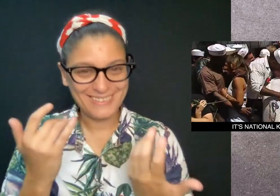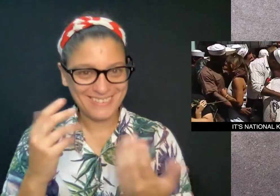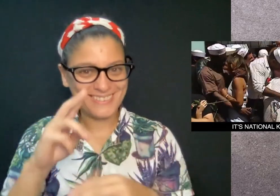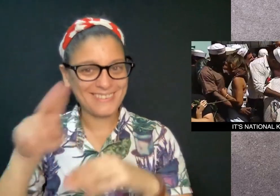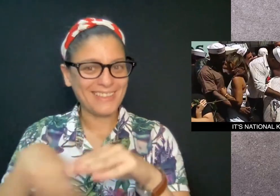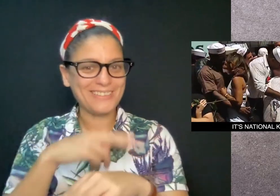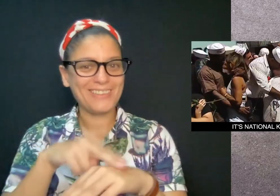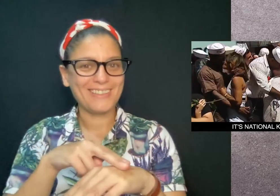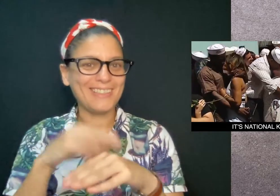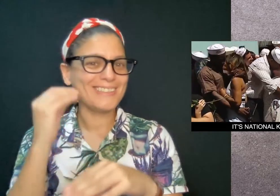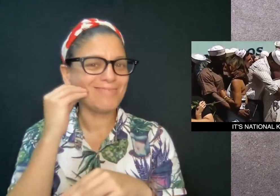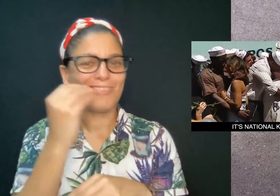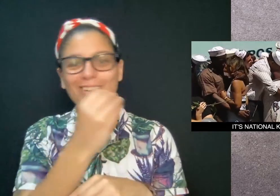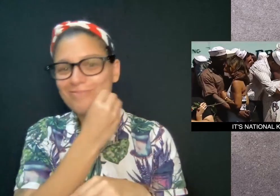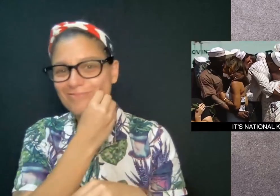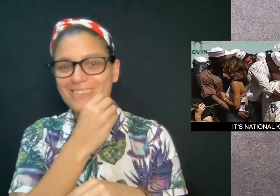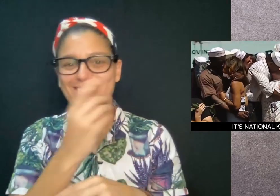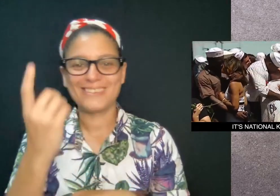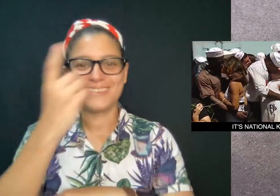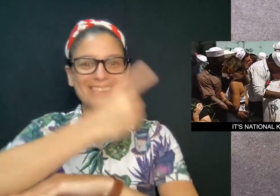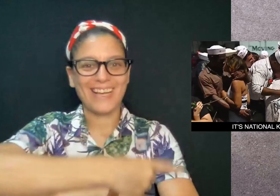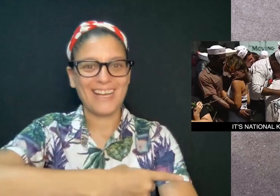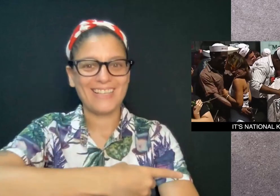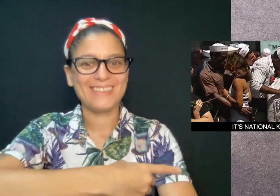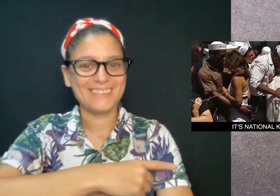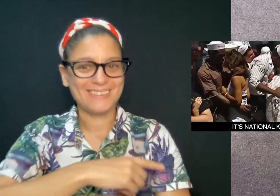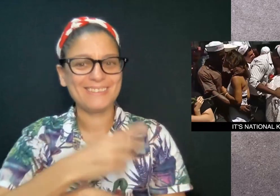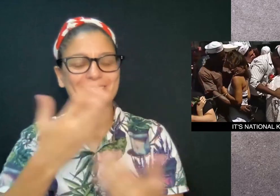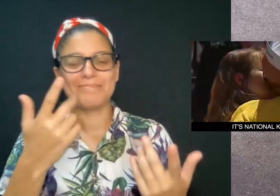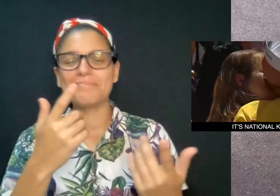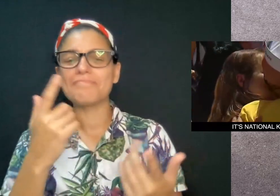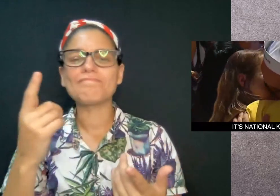Today, Wednesday, is National Kissing Day.